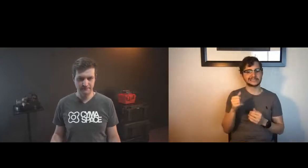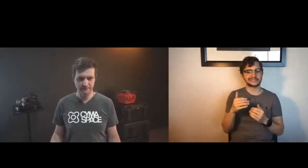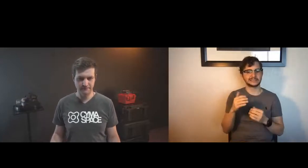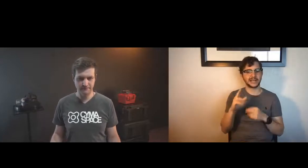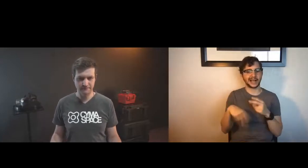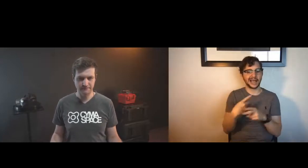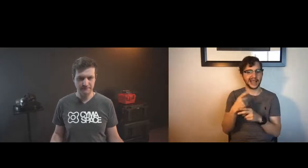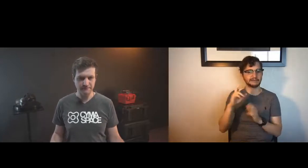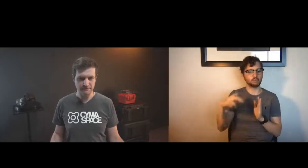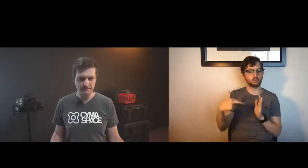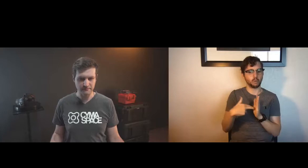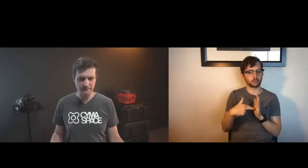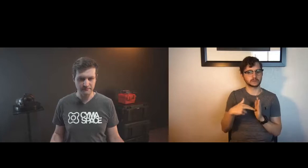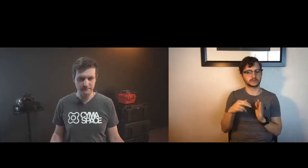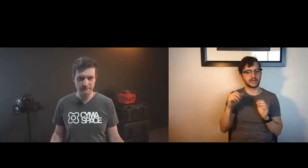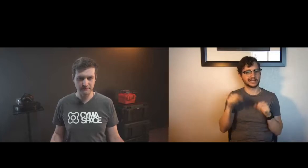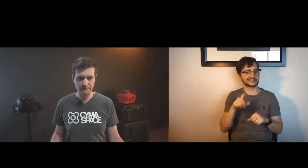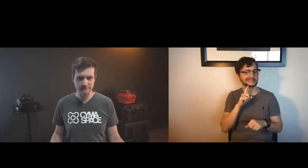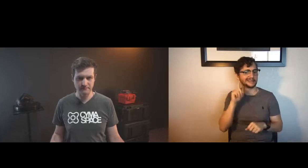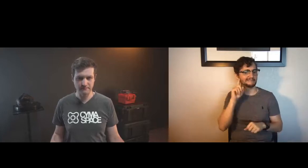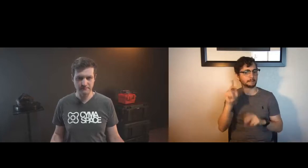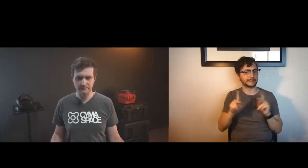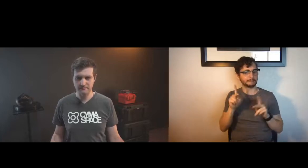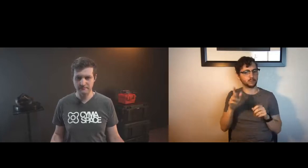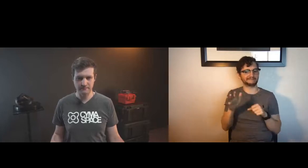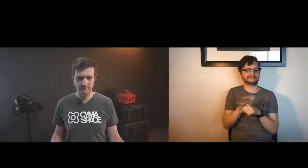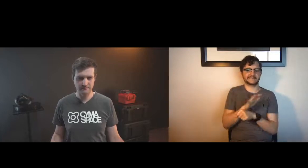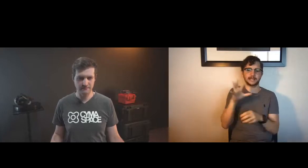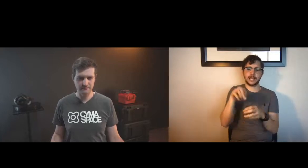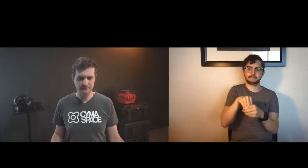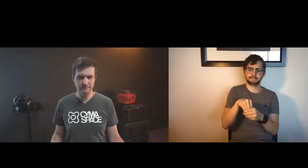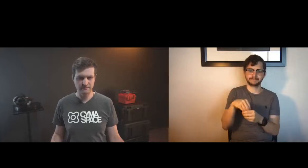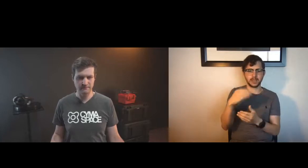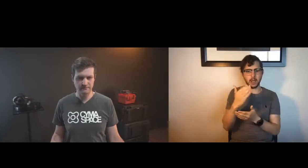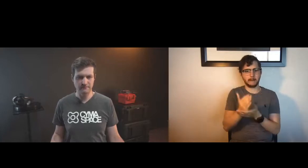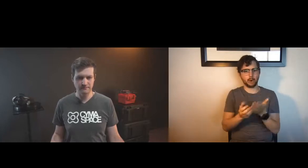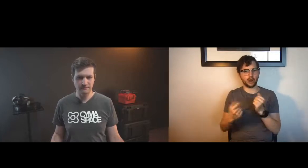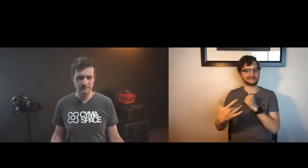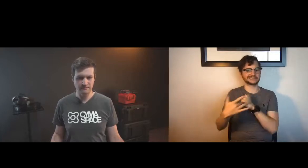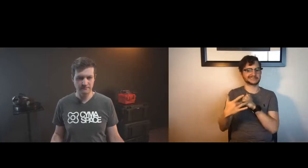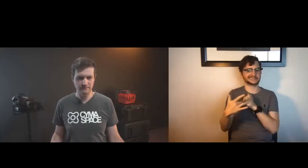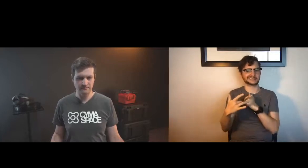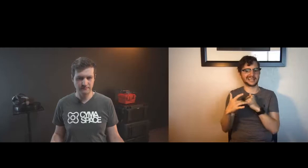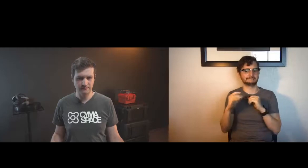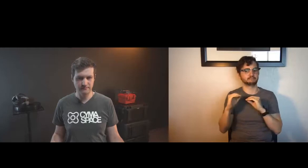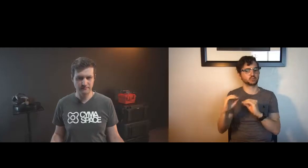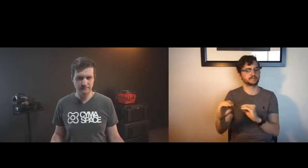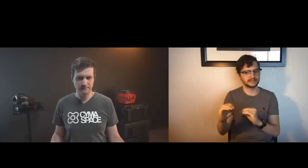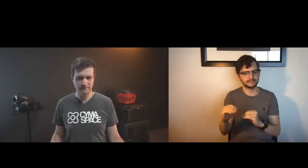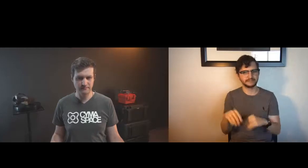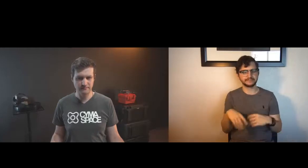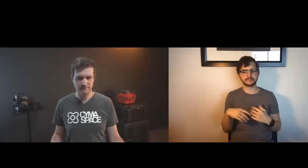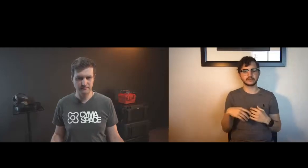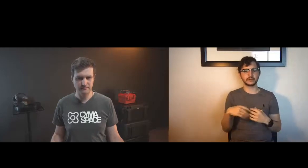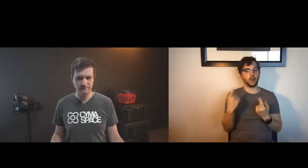with all right so uh let the next question is for mark mcguire what kind of roles can deaf people fill